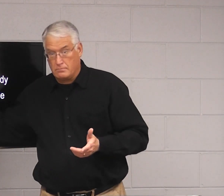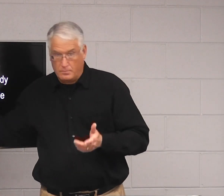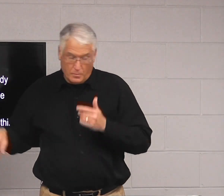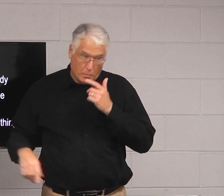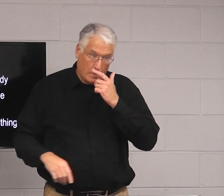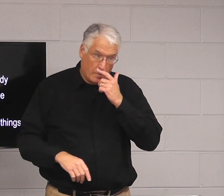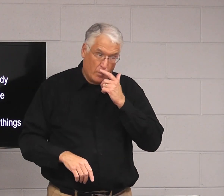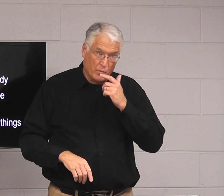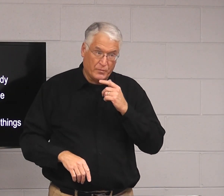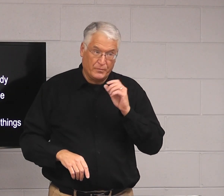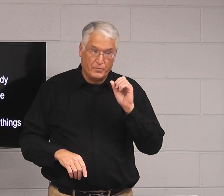Any discussion on these?